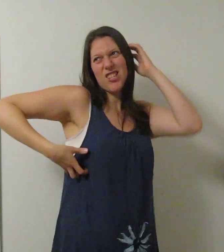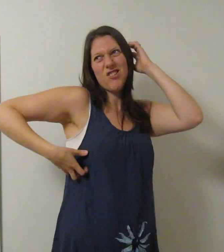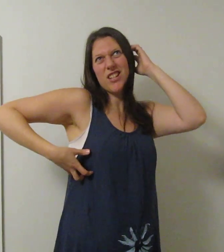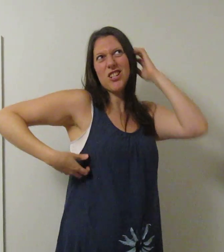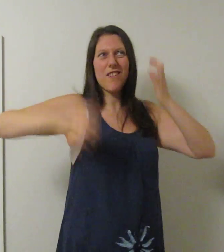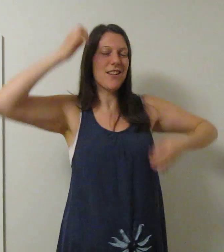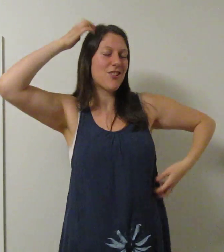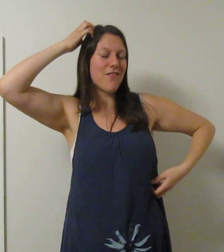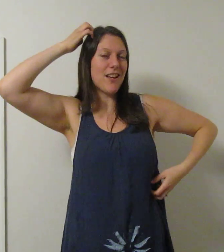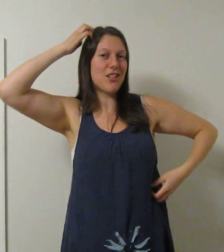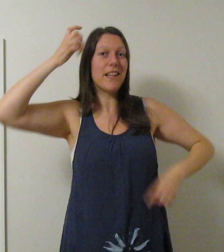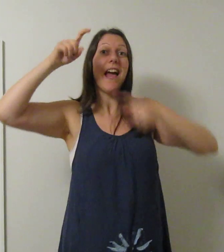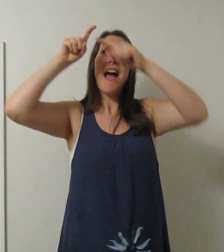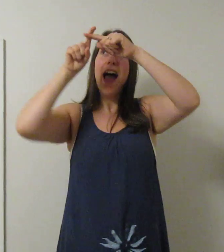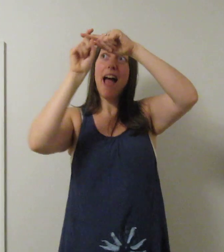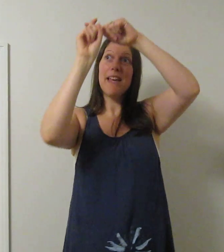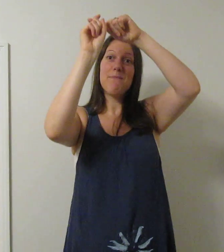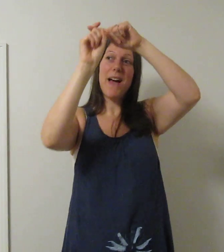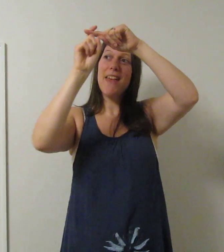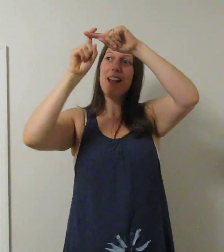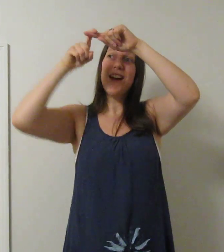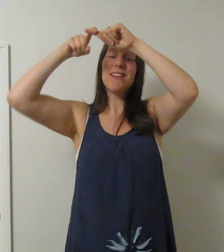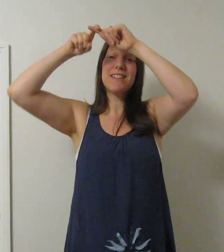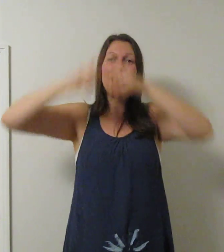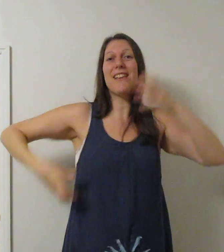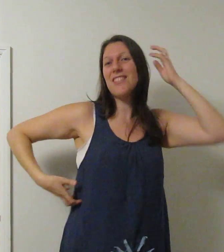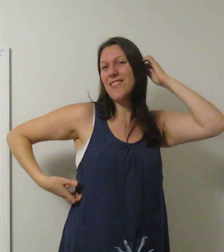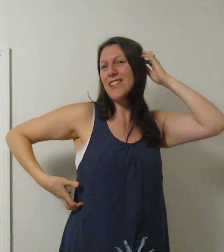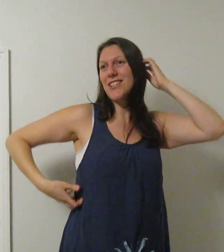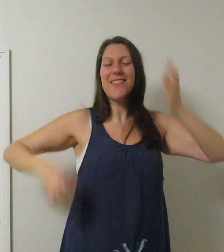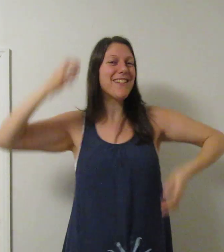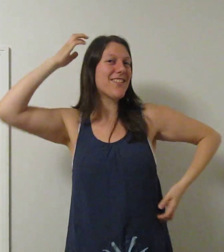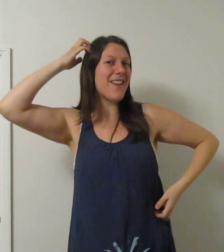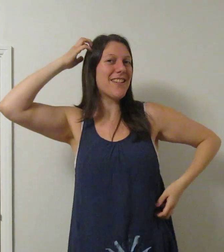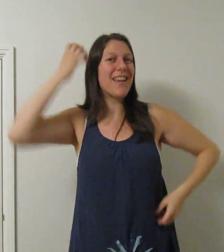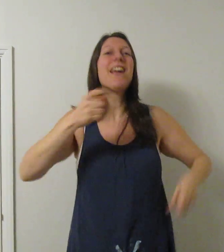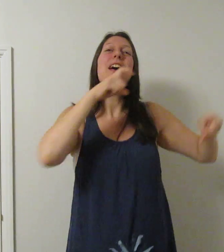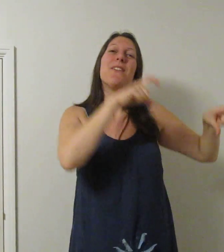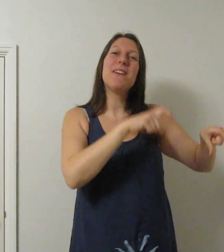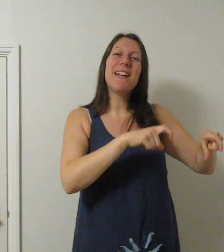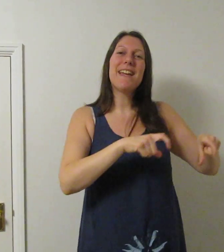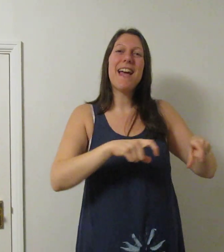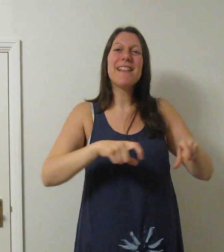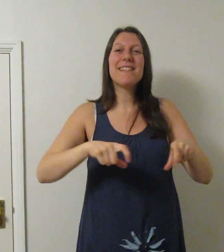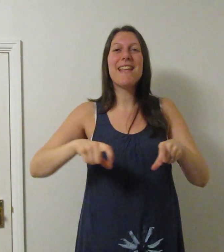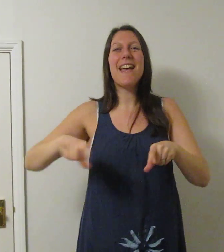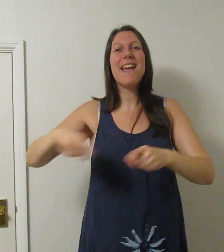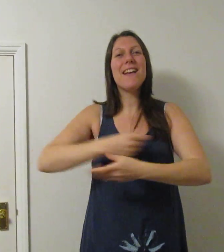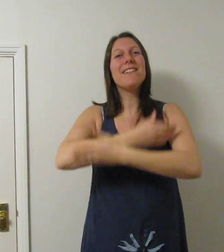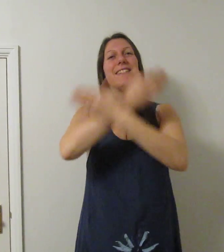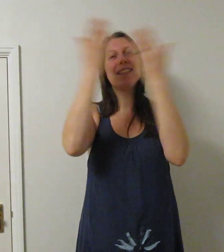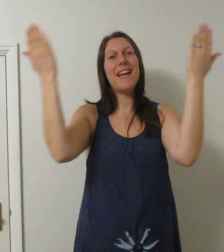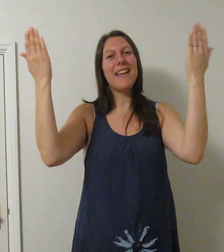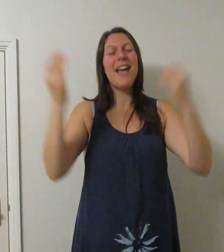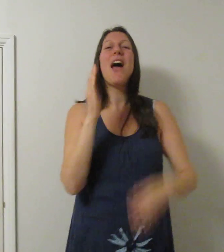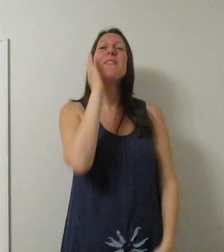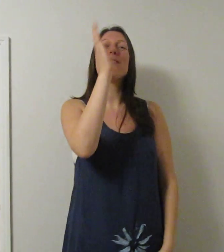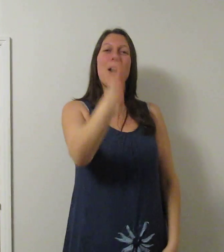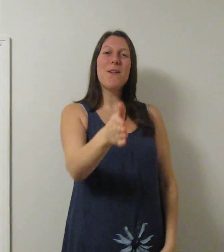scritch, scritch, scratching Hanging by the long tail, scritch, scritch, We can stay all day We're going